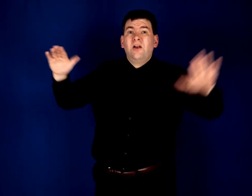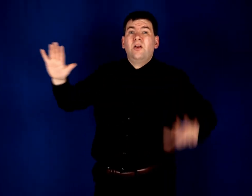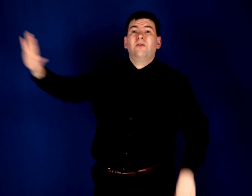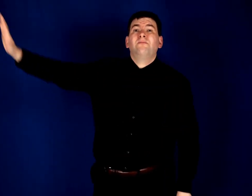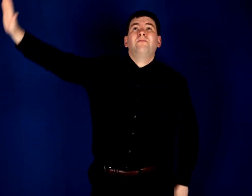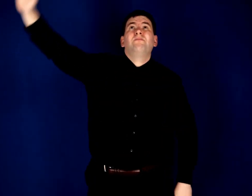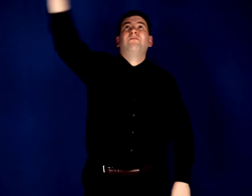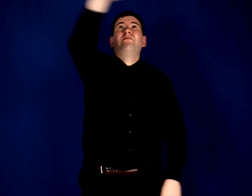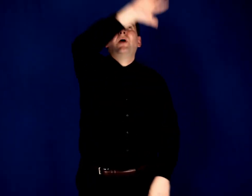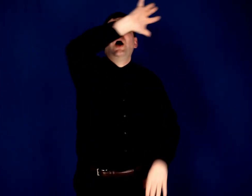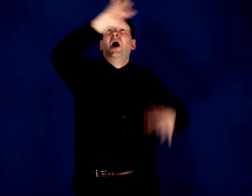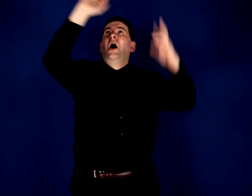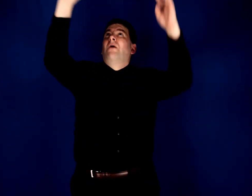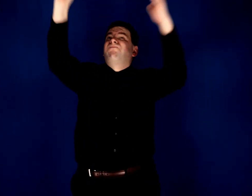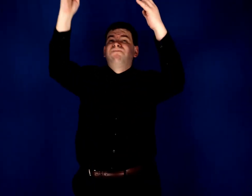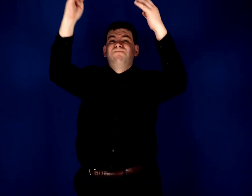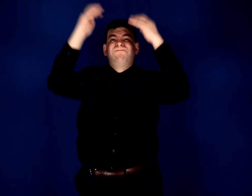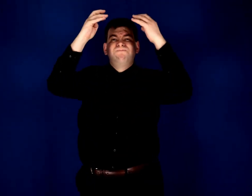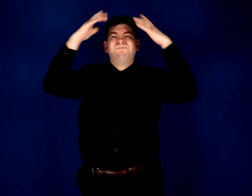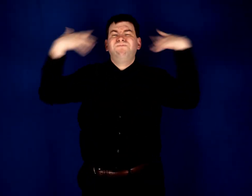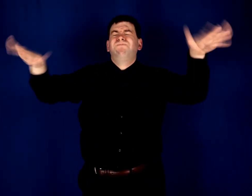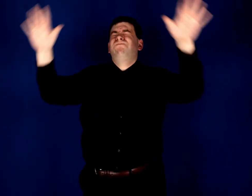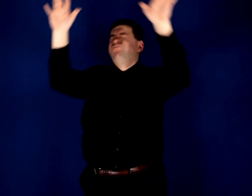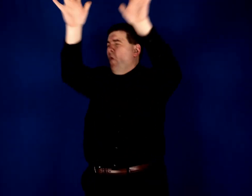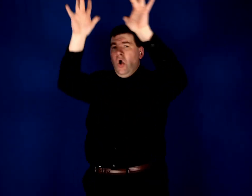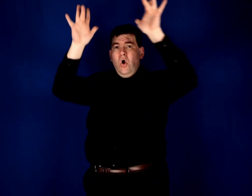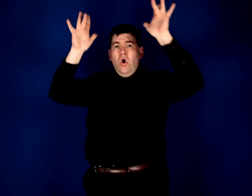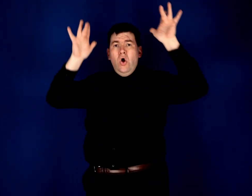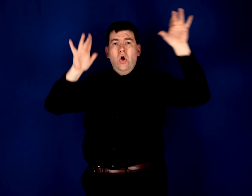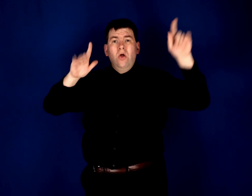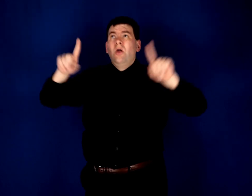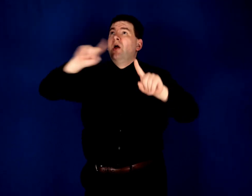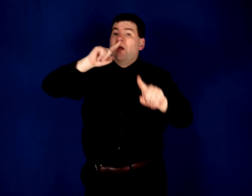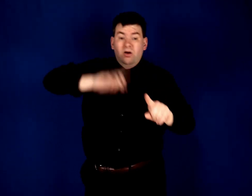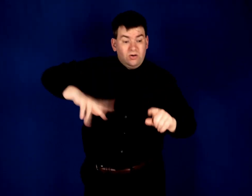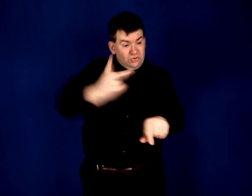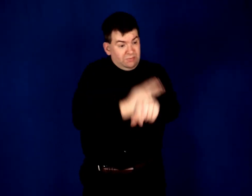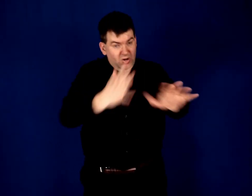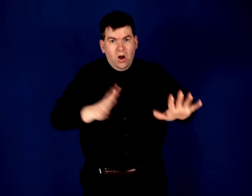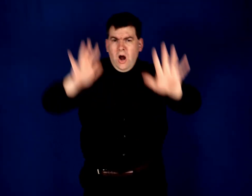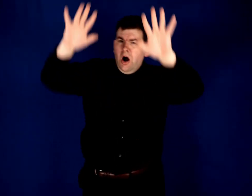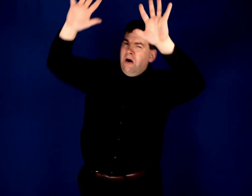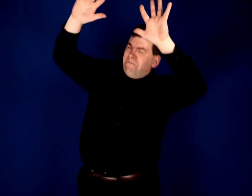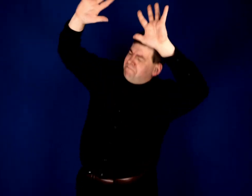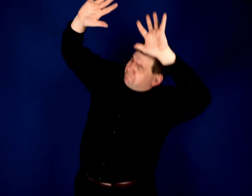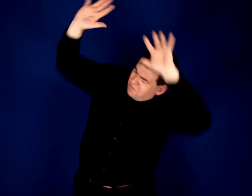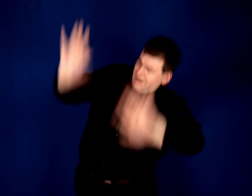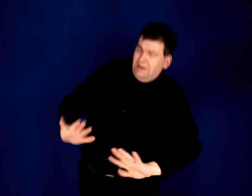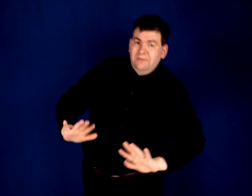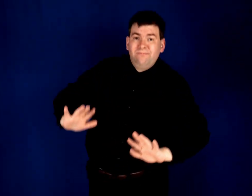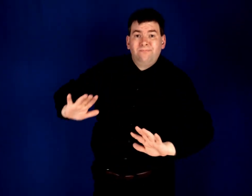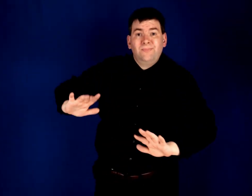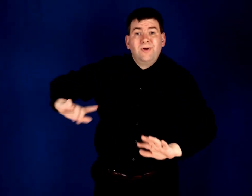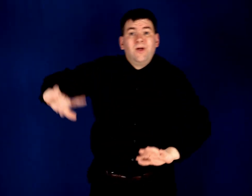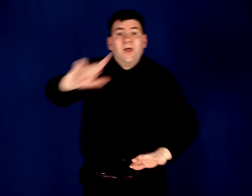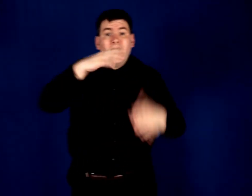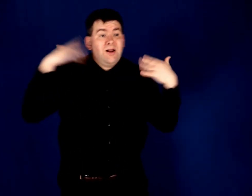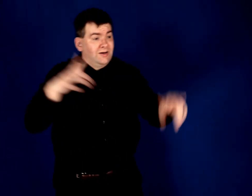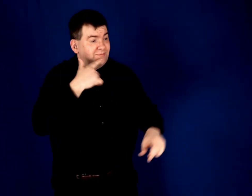Lord came upon them. And the glory of the Lord shone round about them. And they were sore afraid. And the angel said unto them, Fear